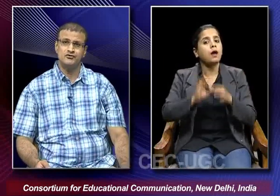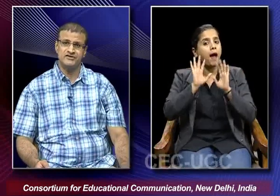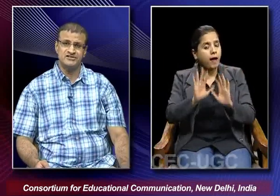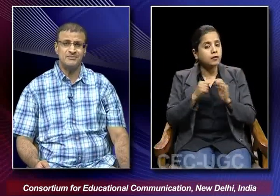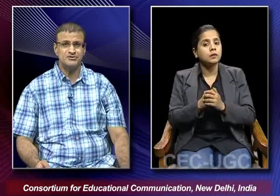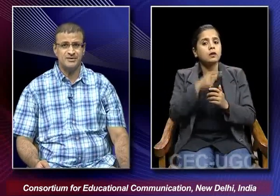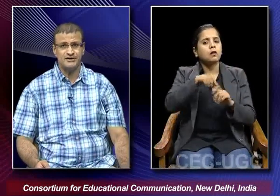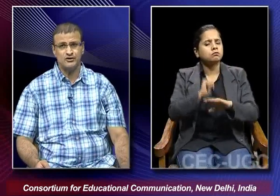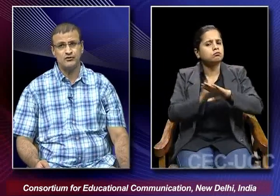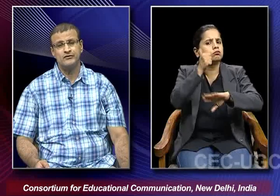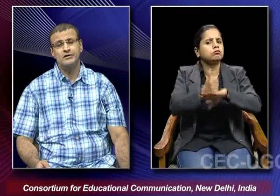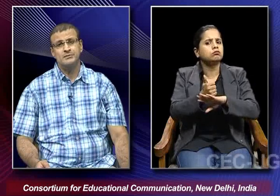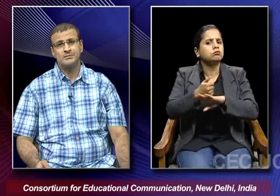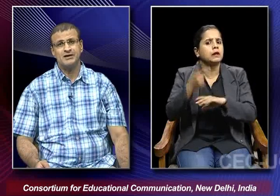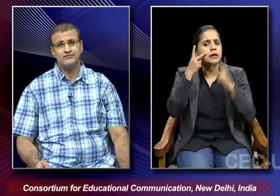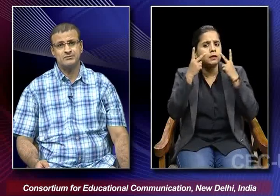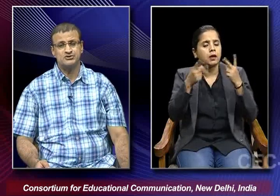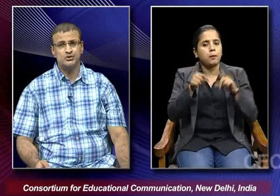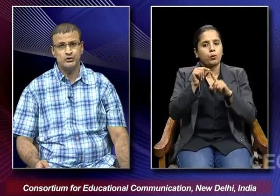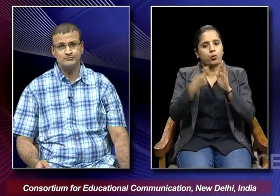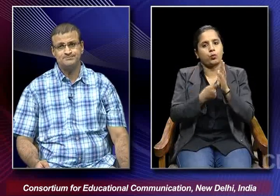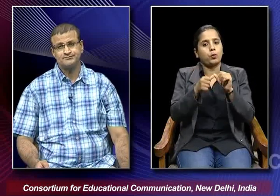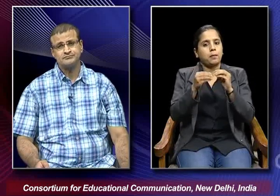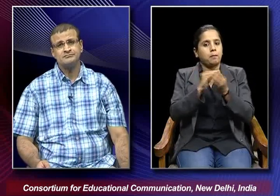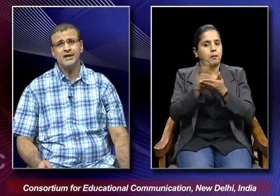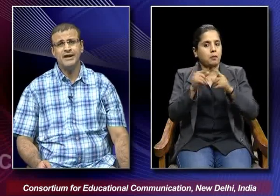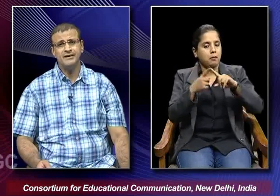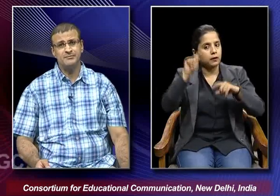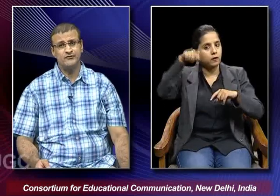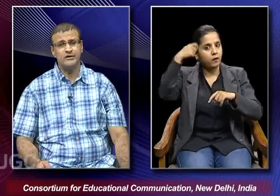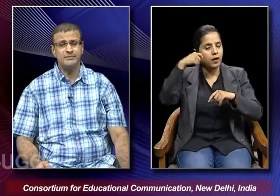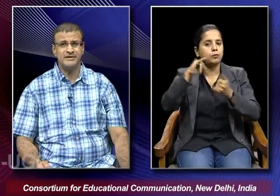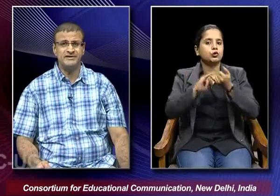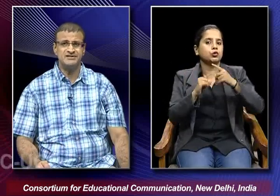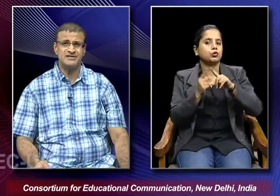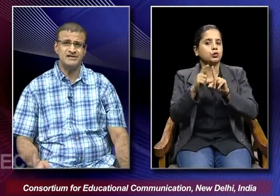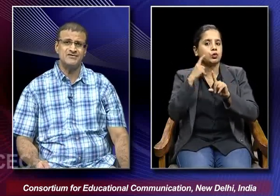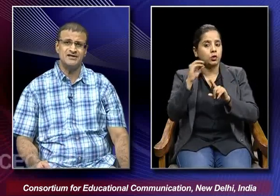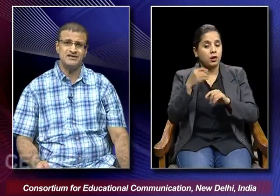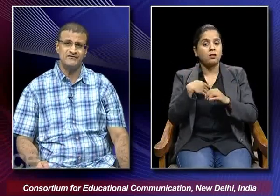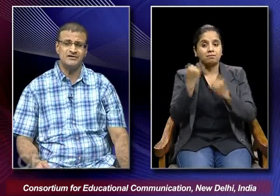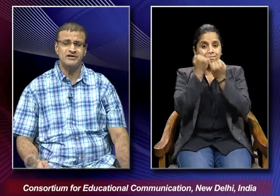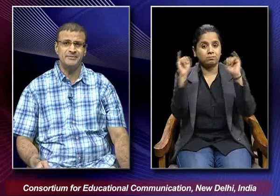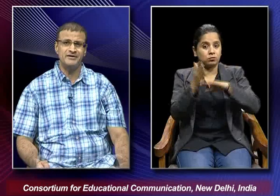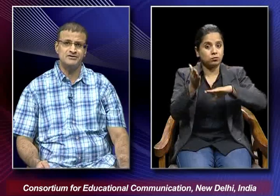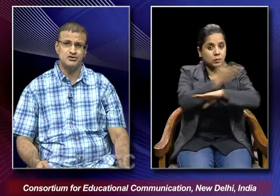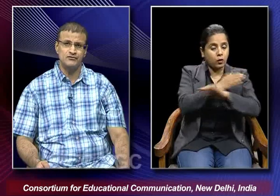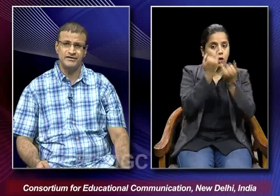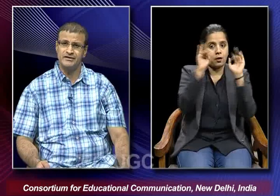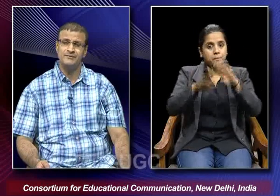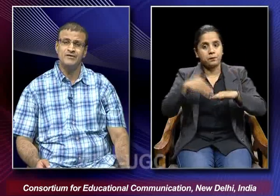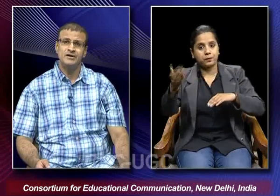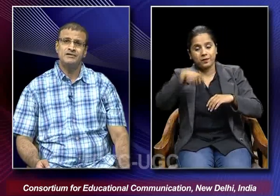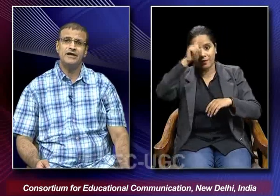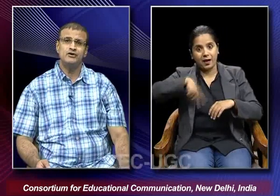of establishment of Prabhat film studio and before independence as well as after the independence of